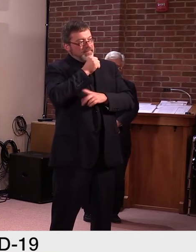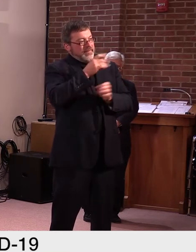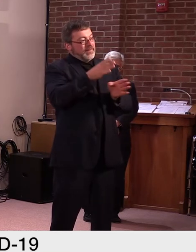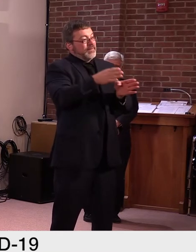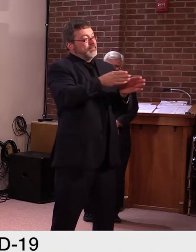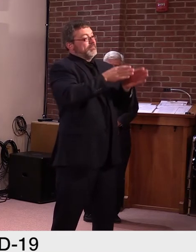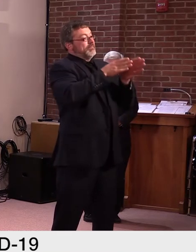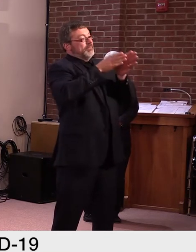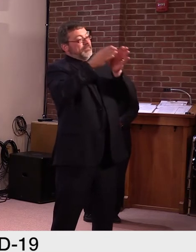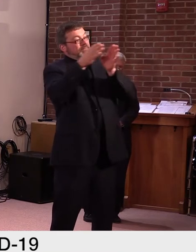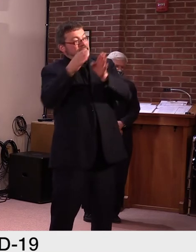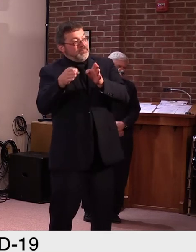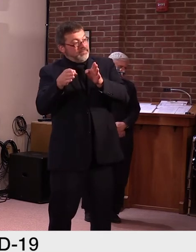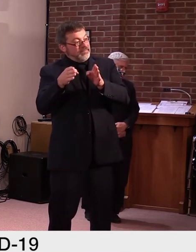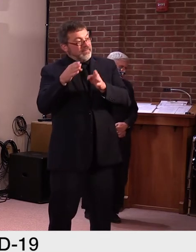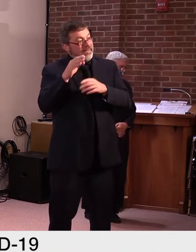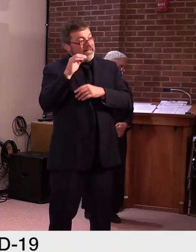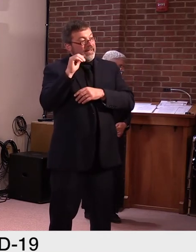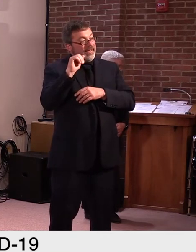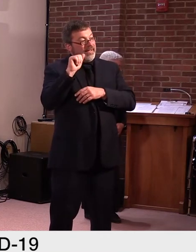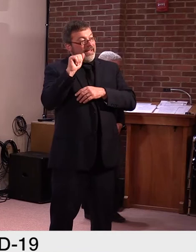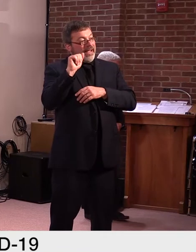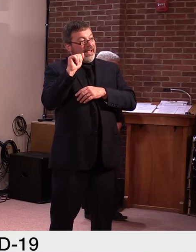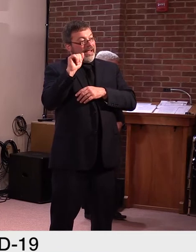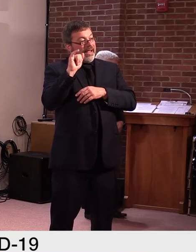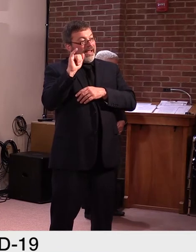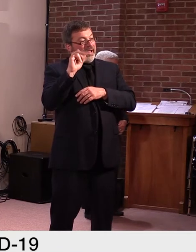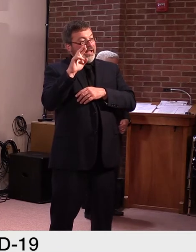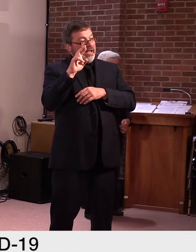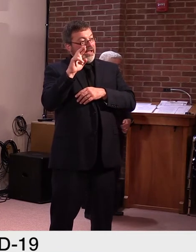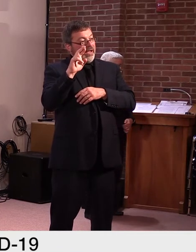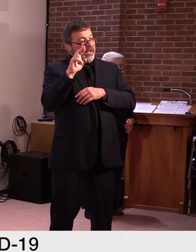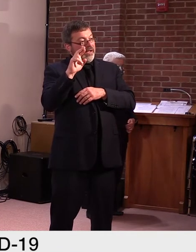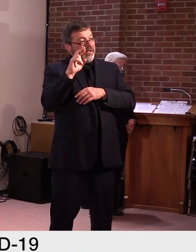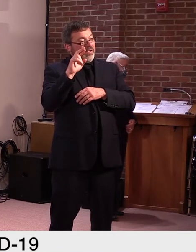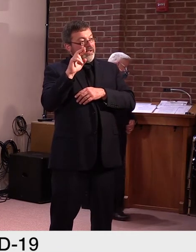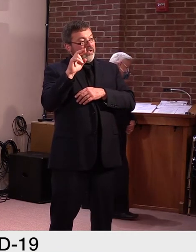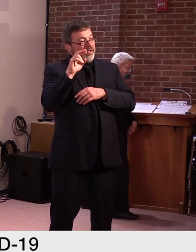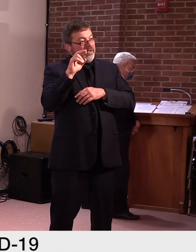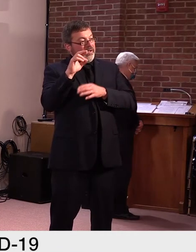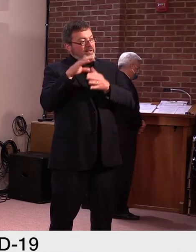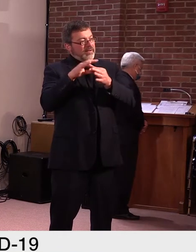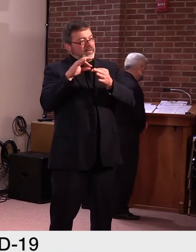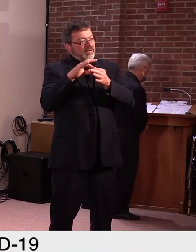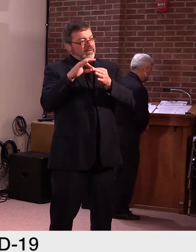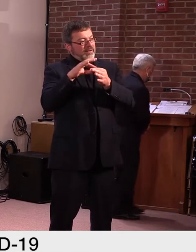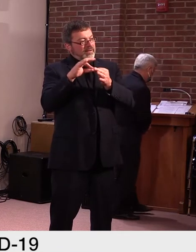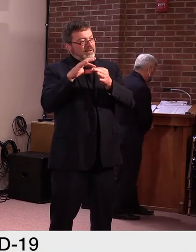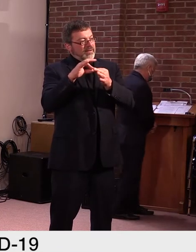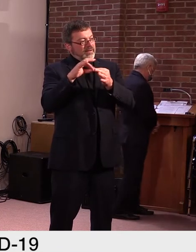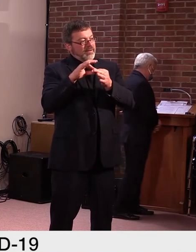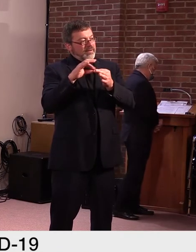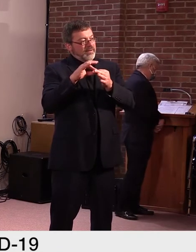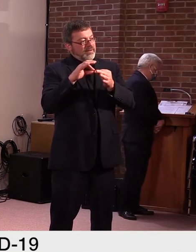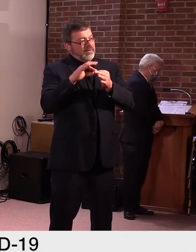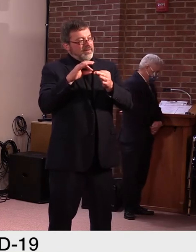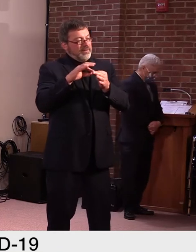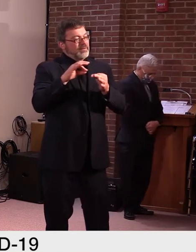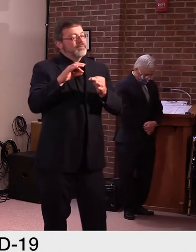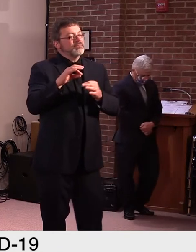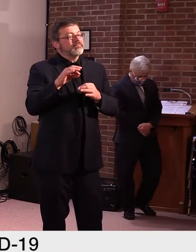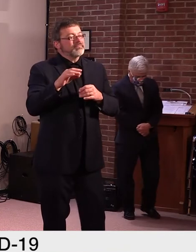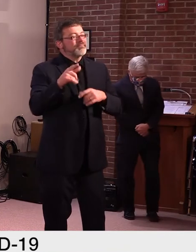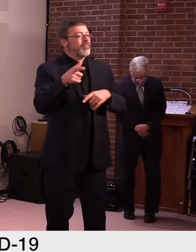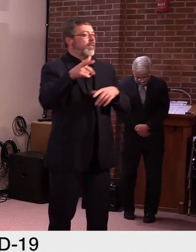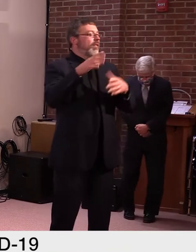why, uh, cheap ice cream at, uh, at the grocery store weighs so much less than the, uh, more expensive stuff. But